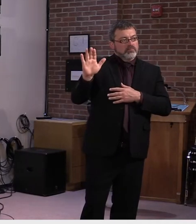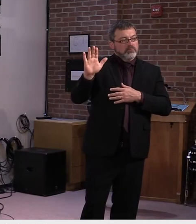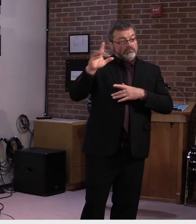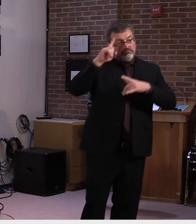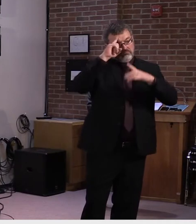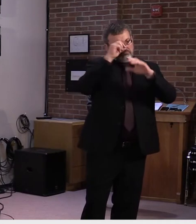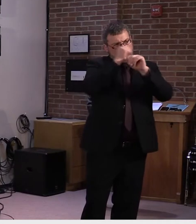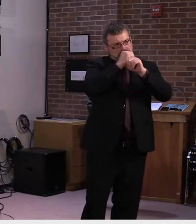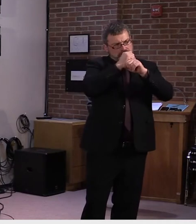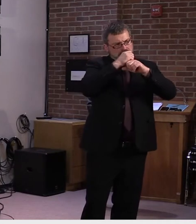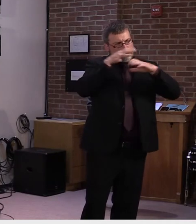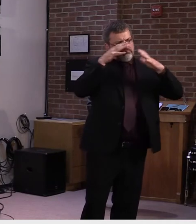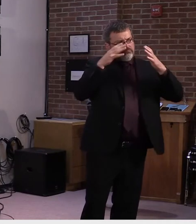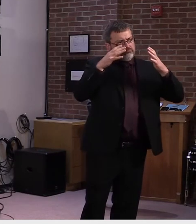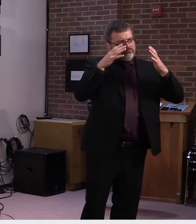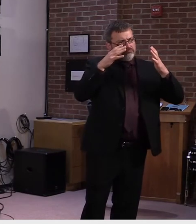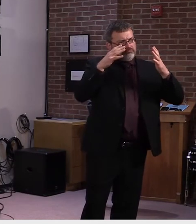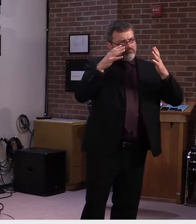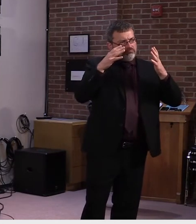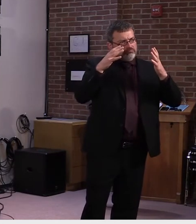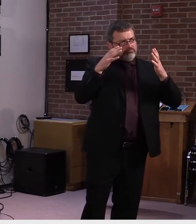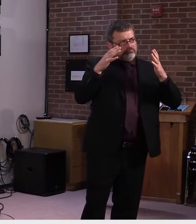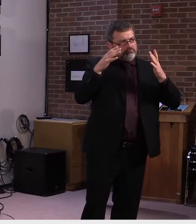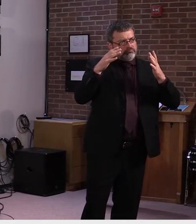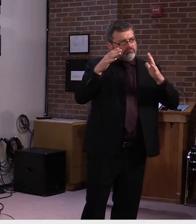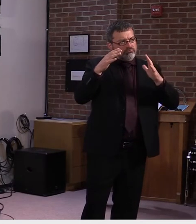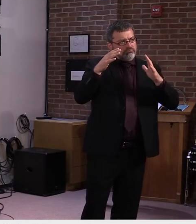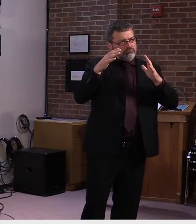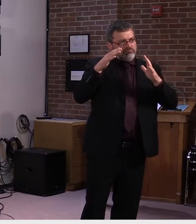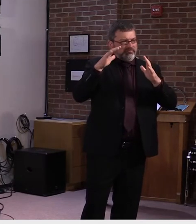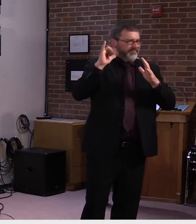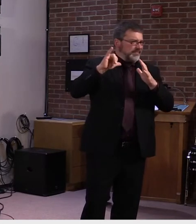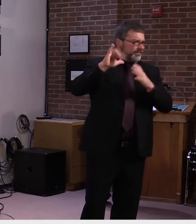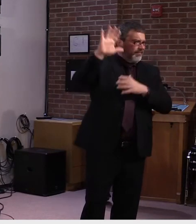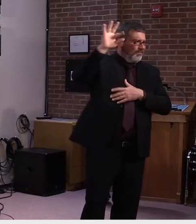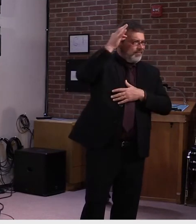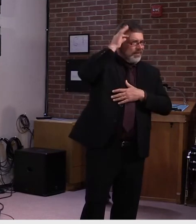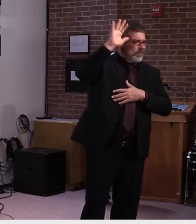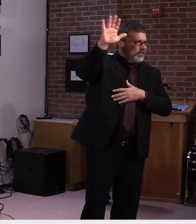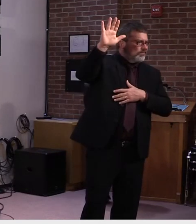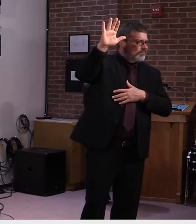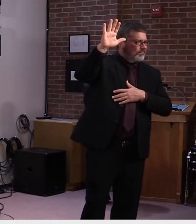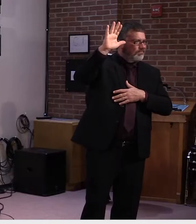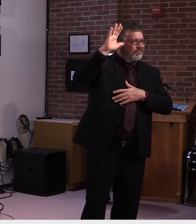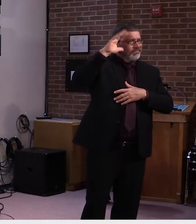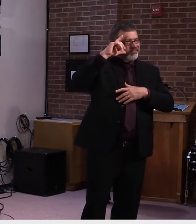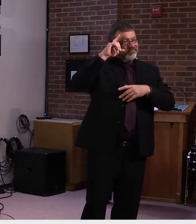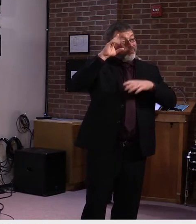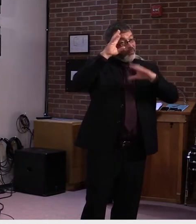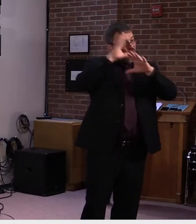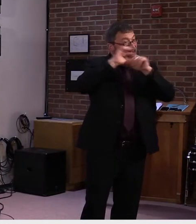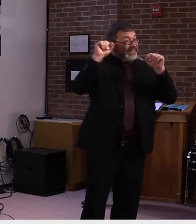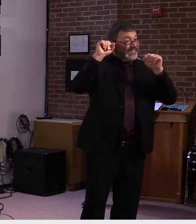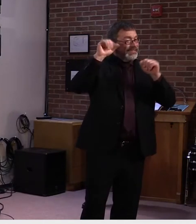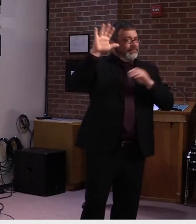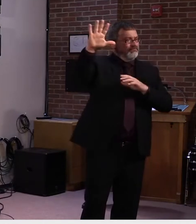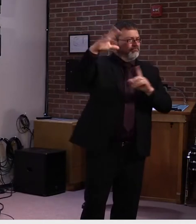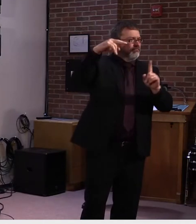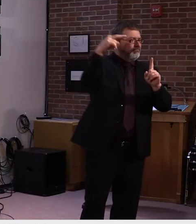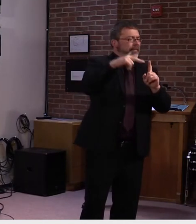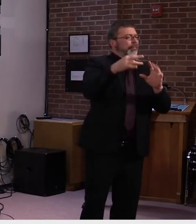rhetoric out of, uh, the White House about mail-in balloting and funding for the post office? And do you share,